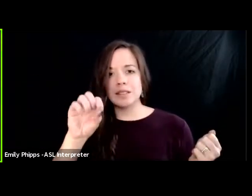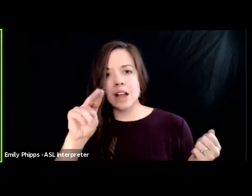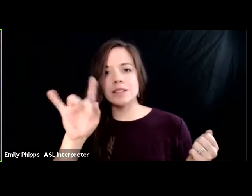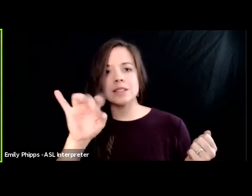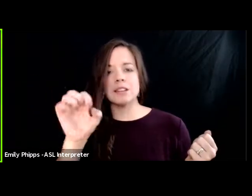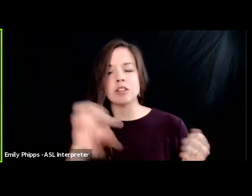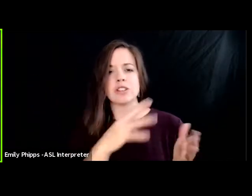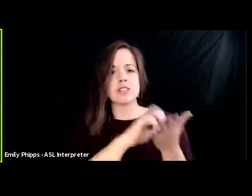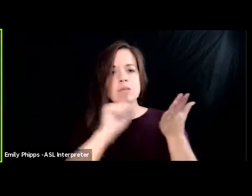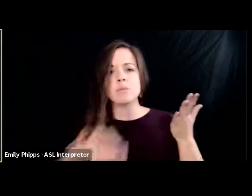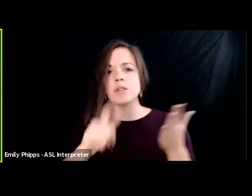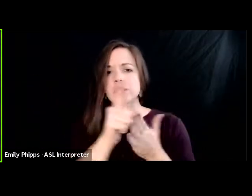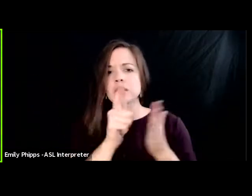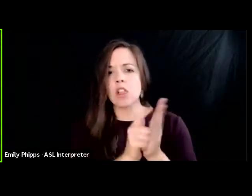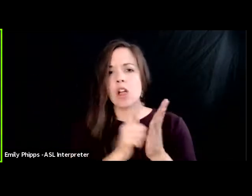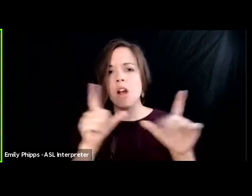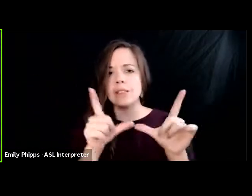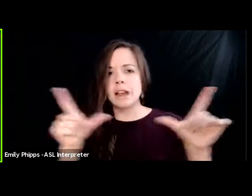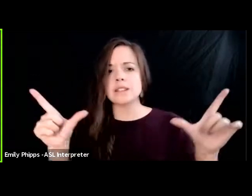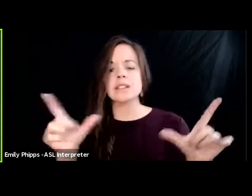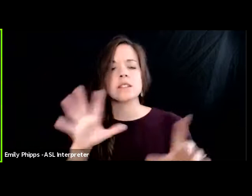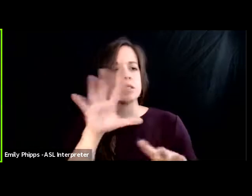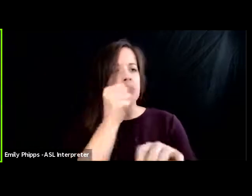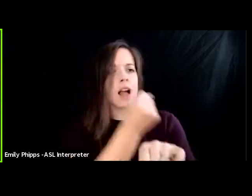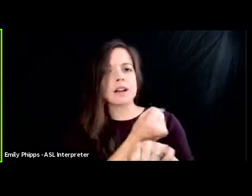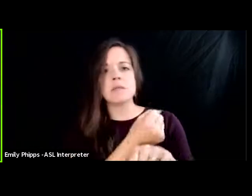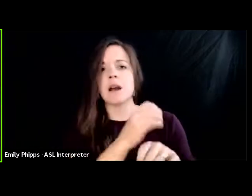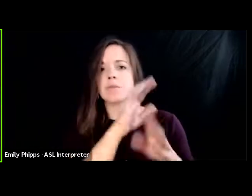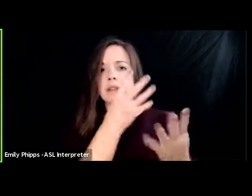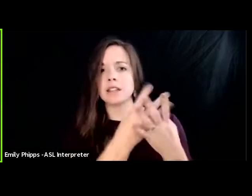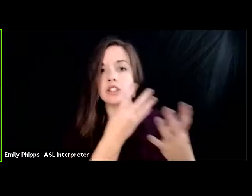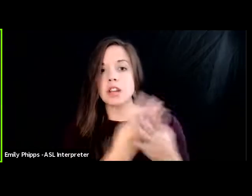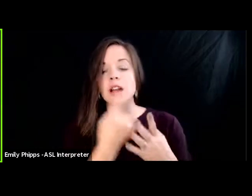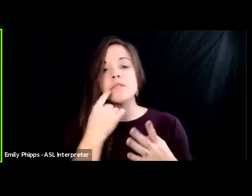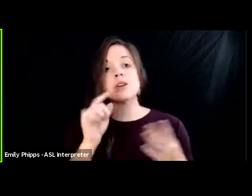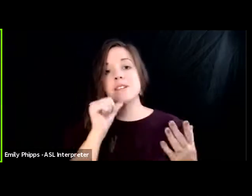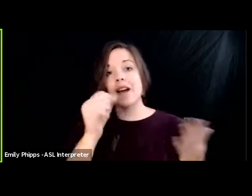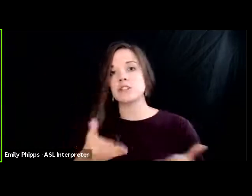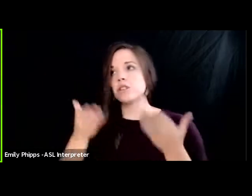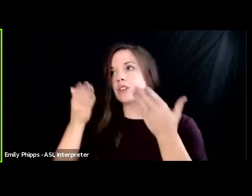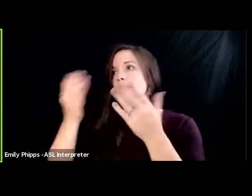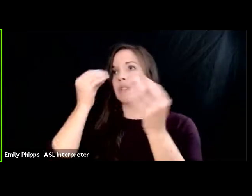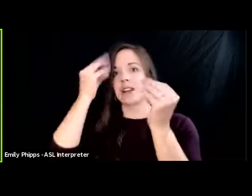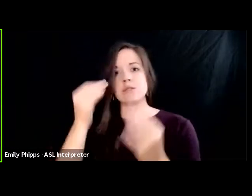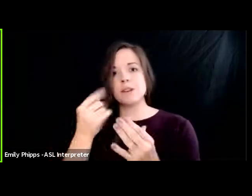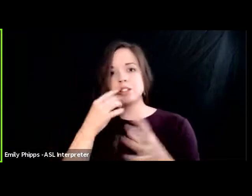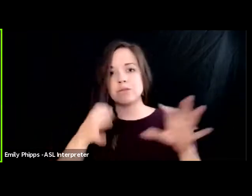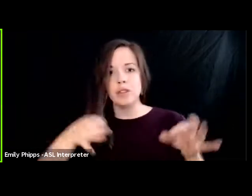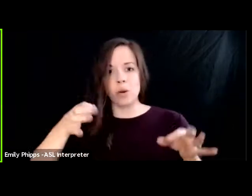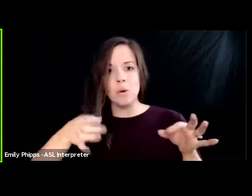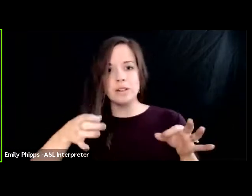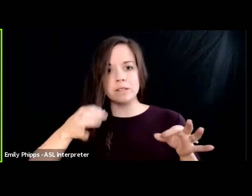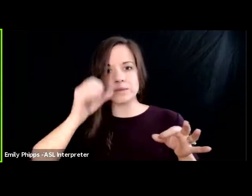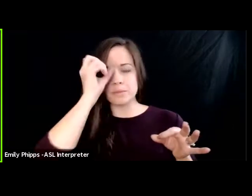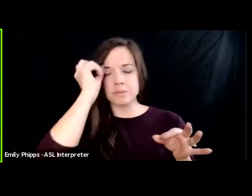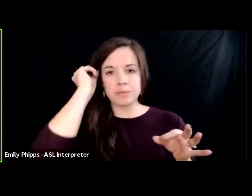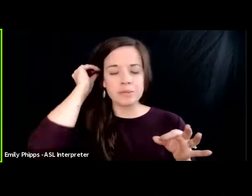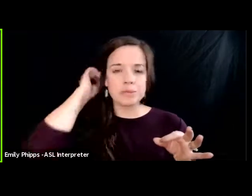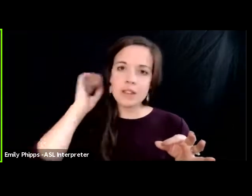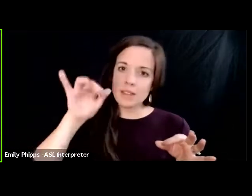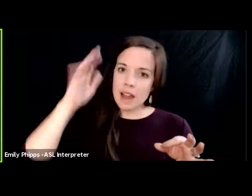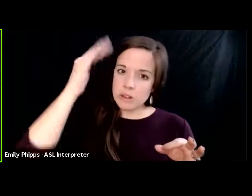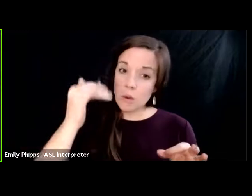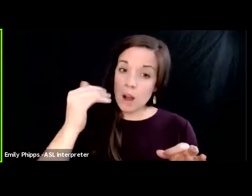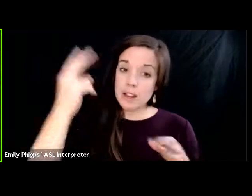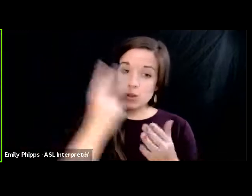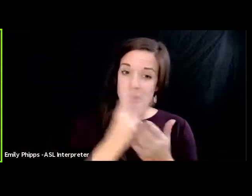license to lock him up in jail for failing to turn over information to the court that is why two